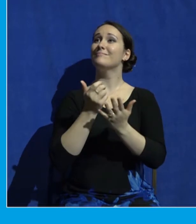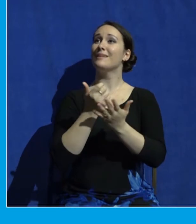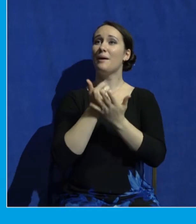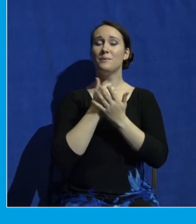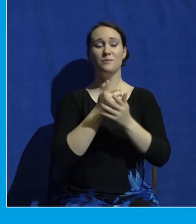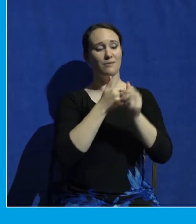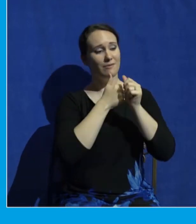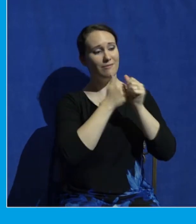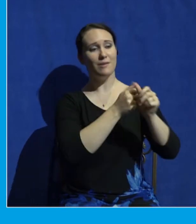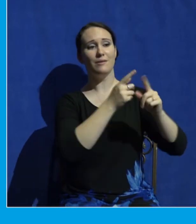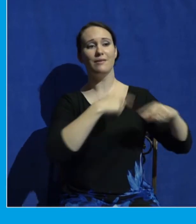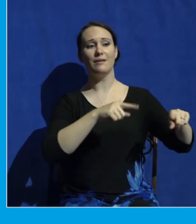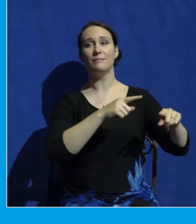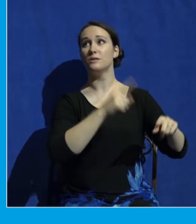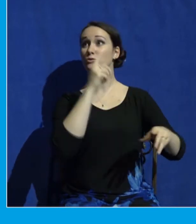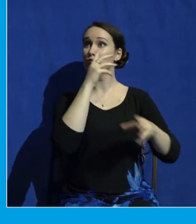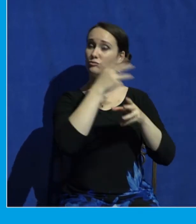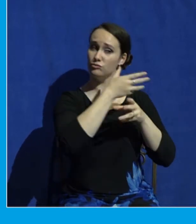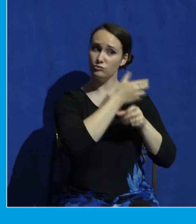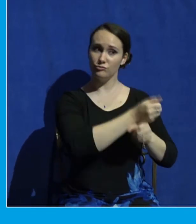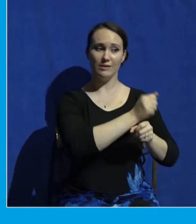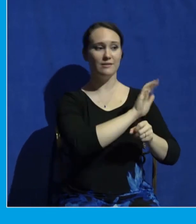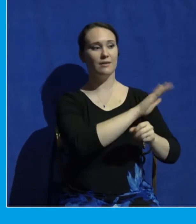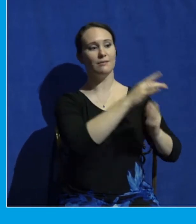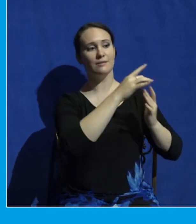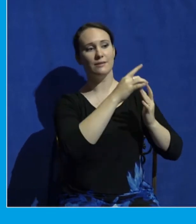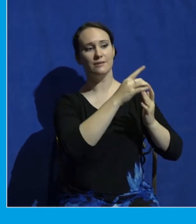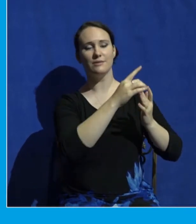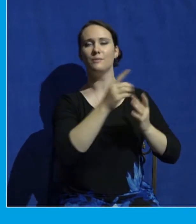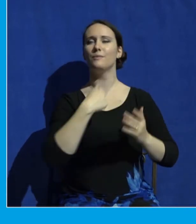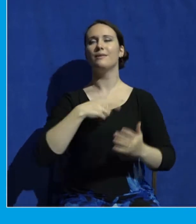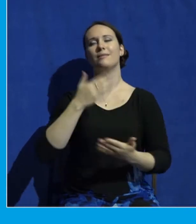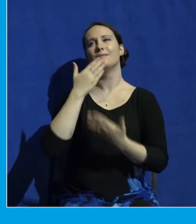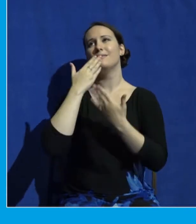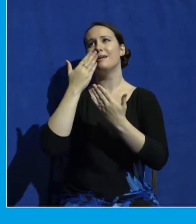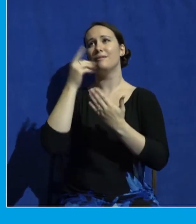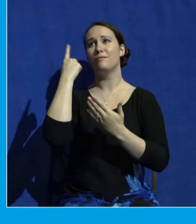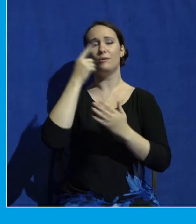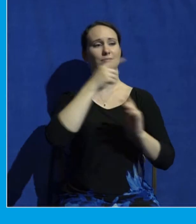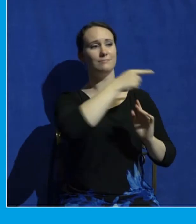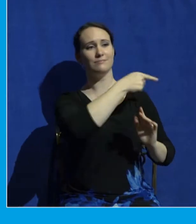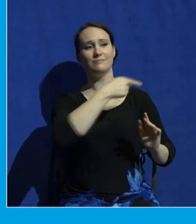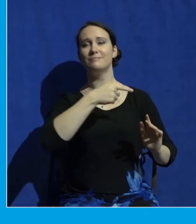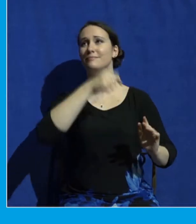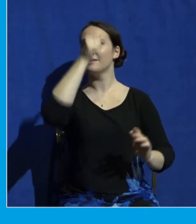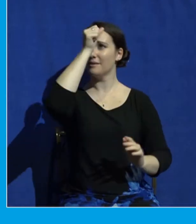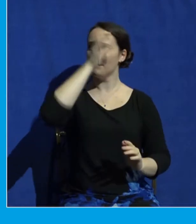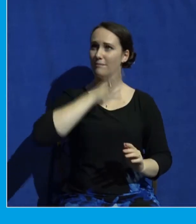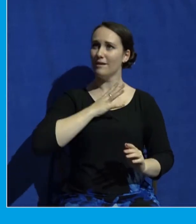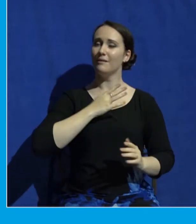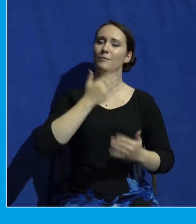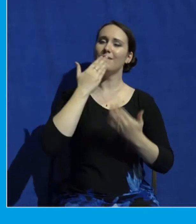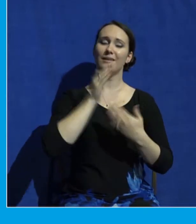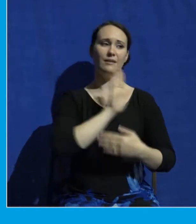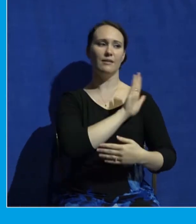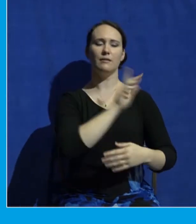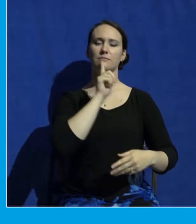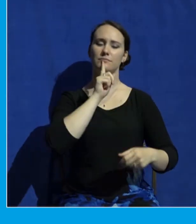trust them. So, Father, we thank you for these men. We thank you for their commitment. We thank you for their desire to